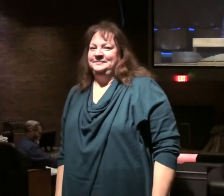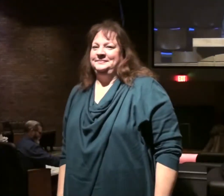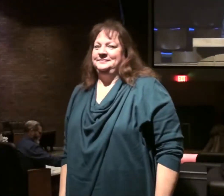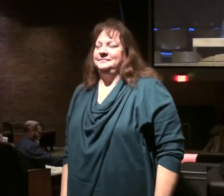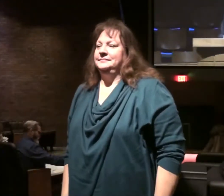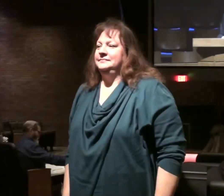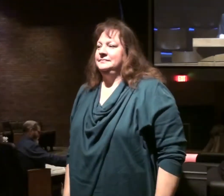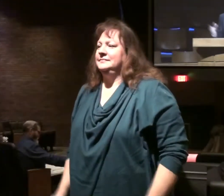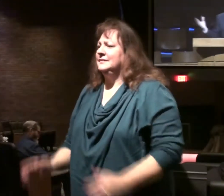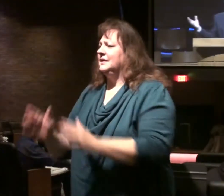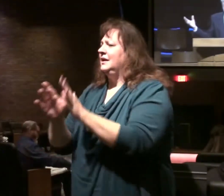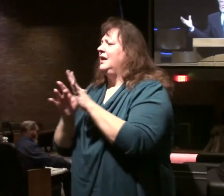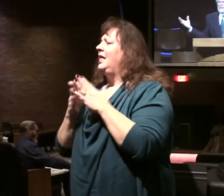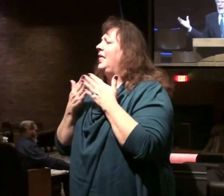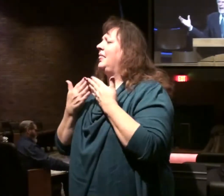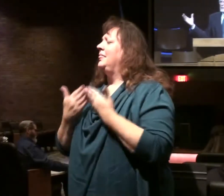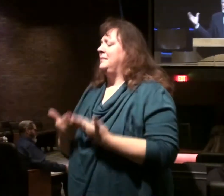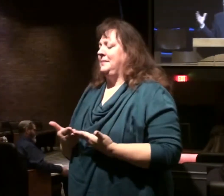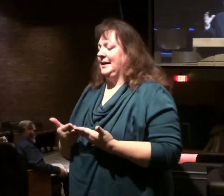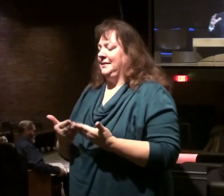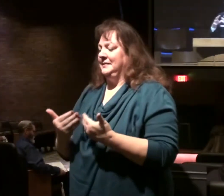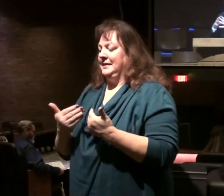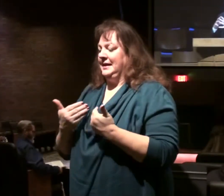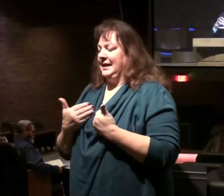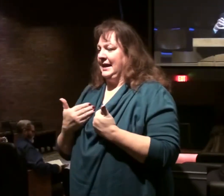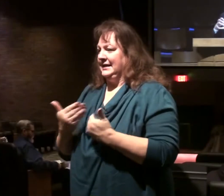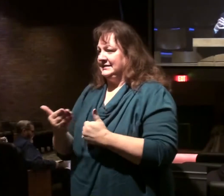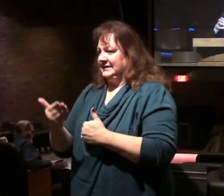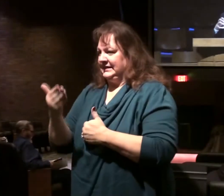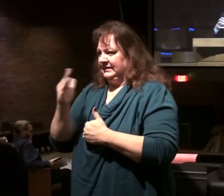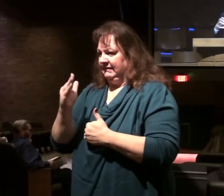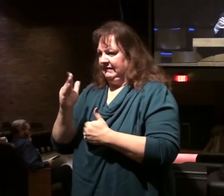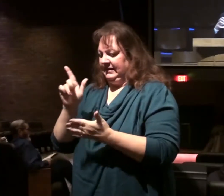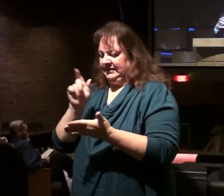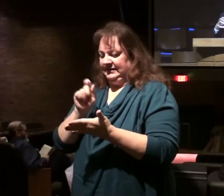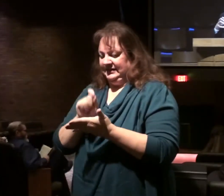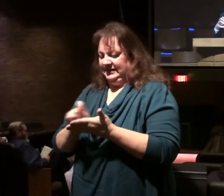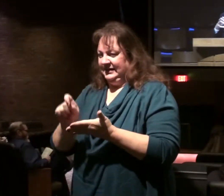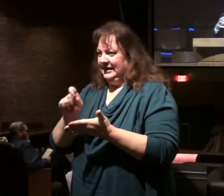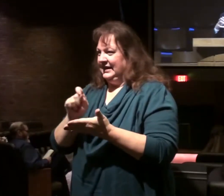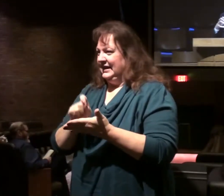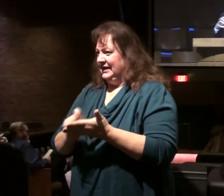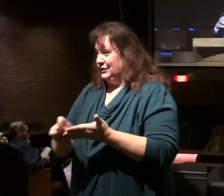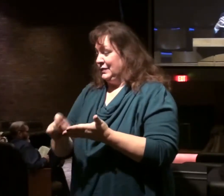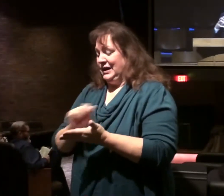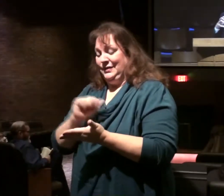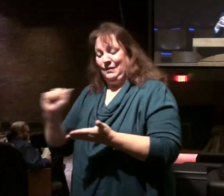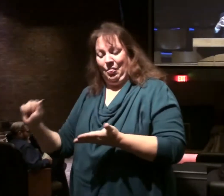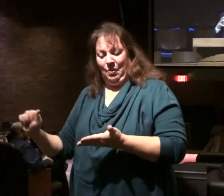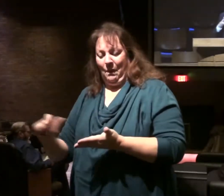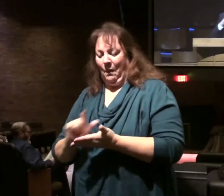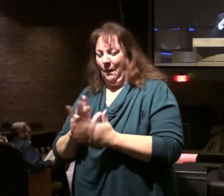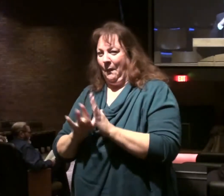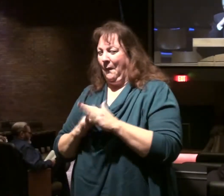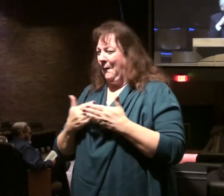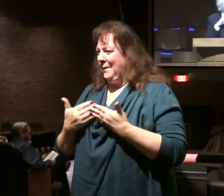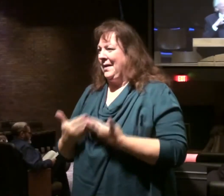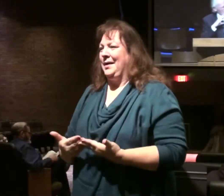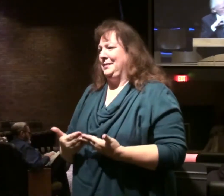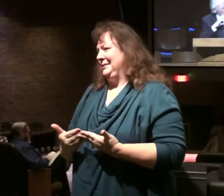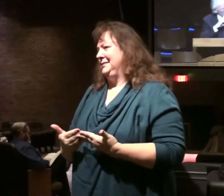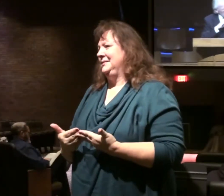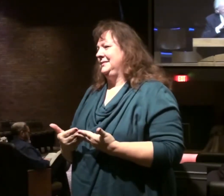You know, the Bible has God as its author, and it